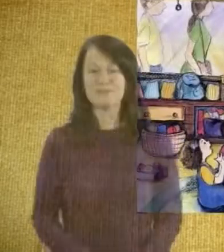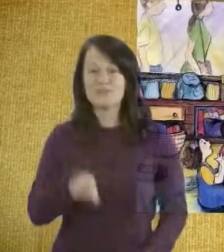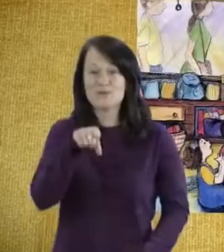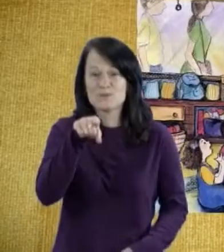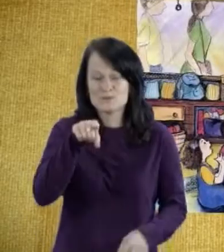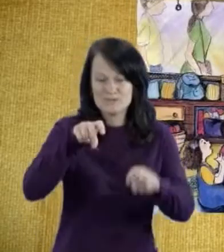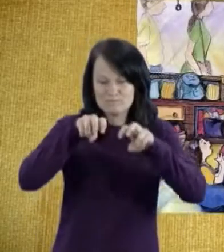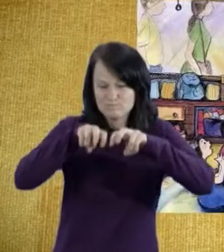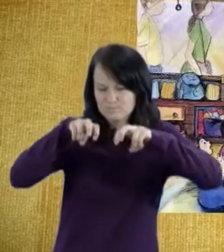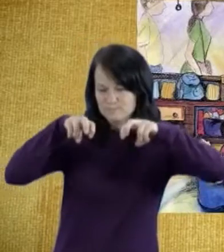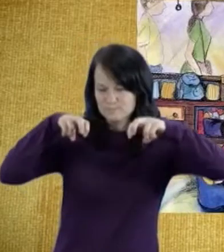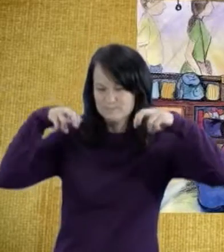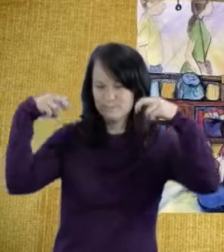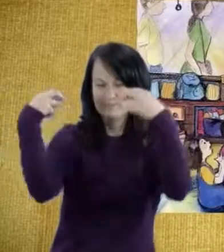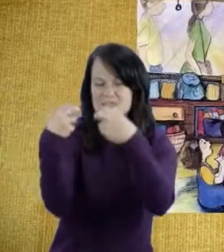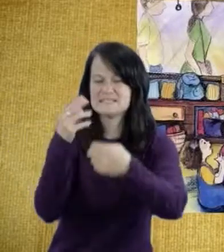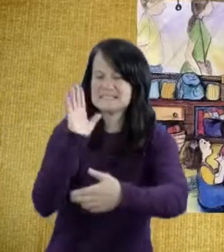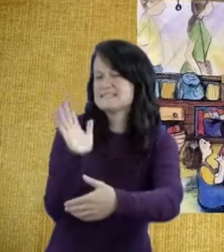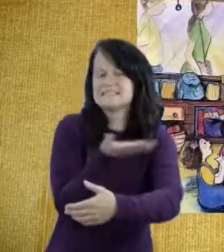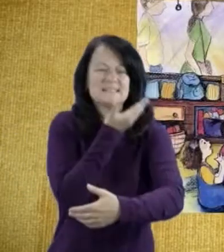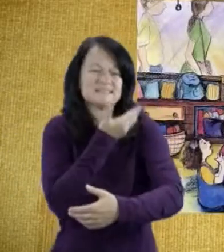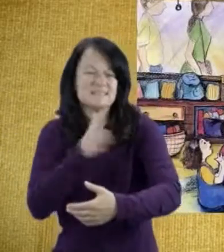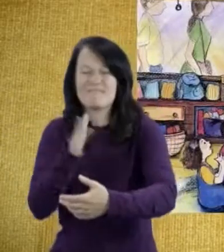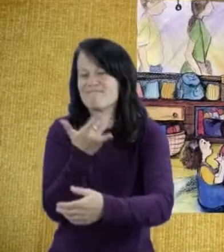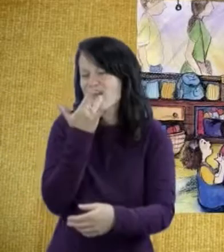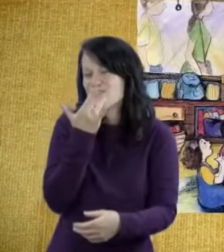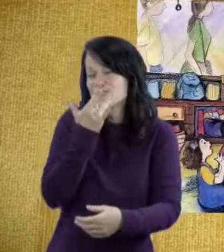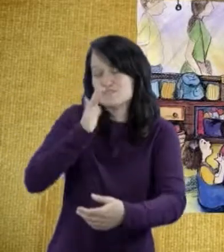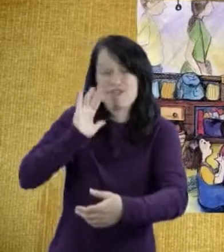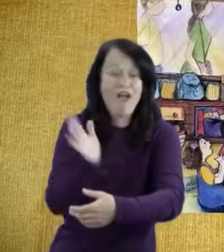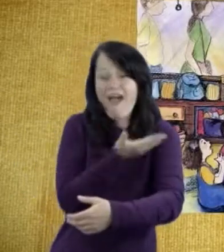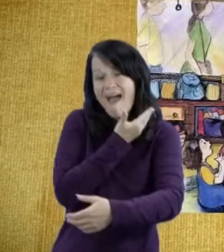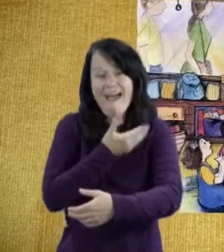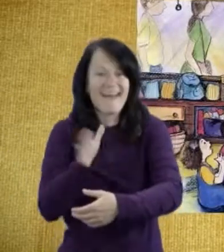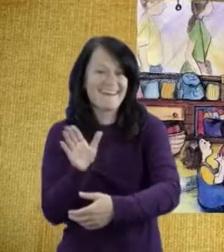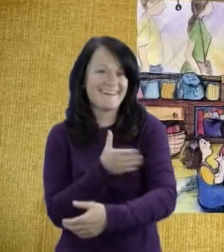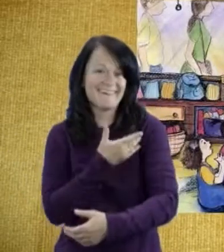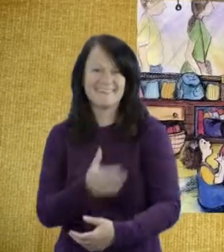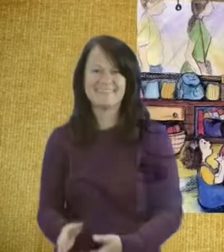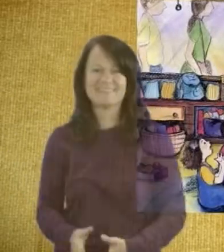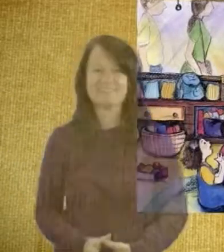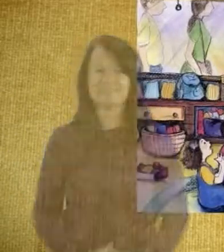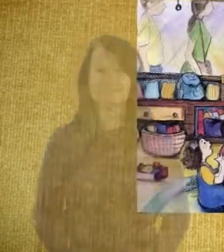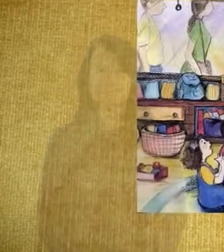You sit in a circle and sing favorite songs I